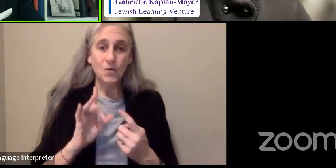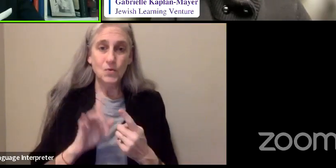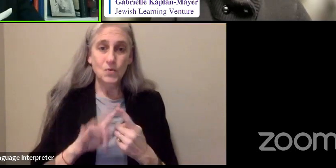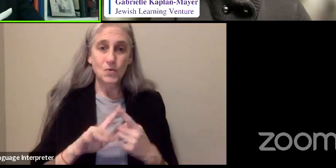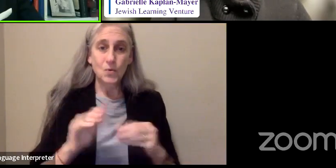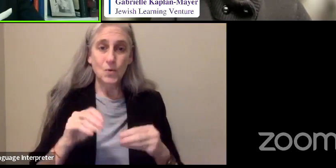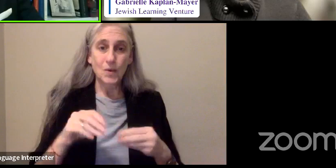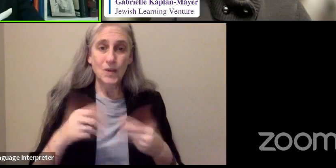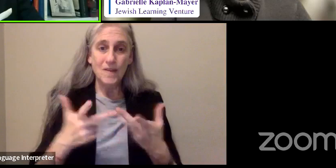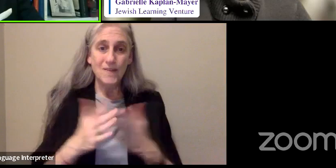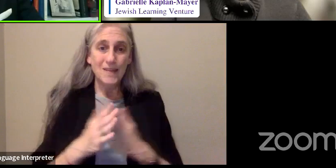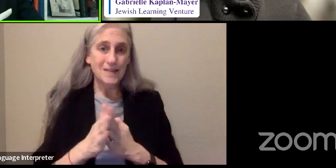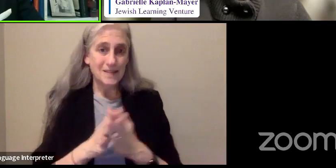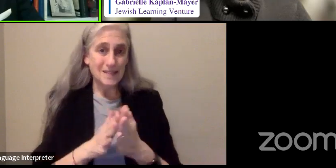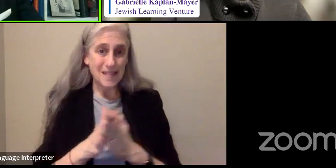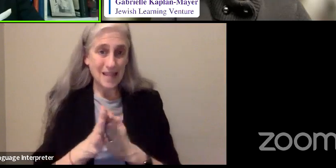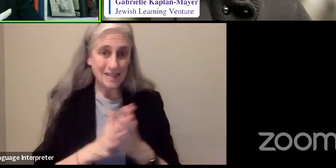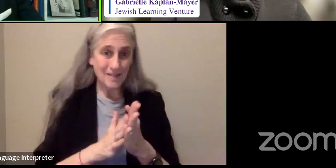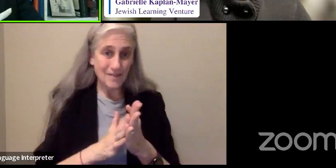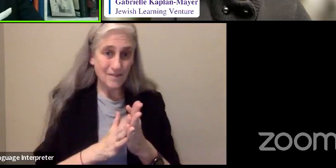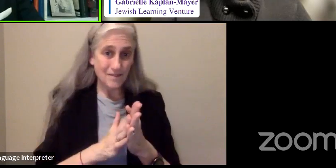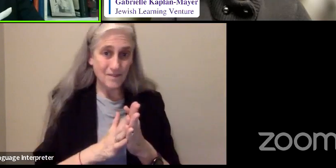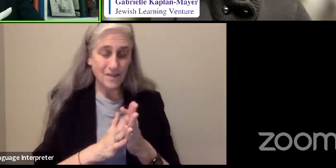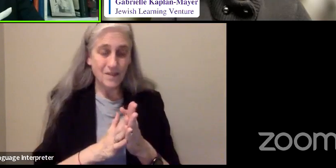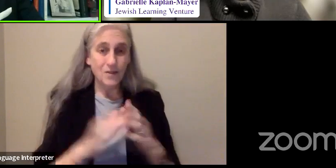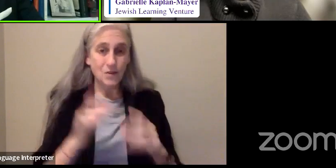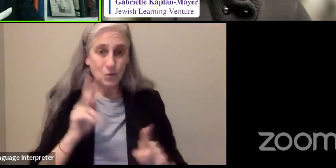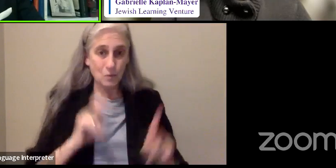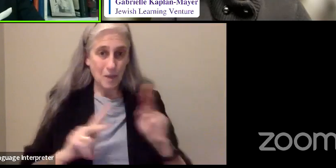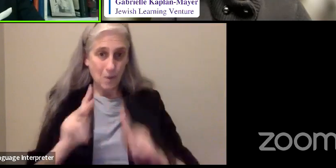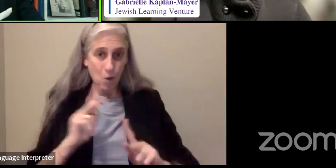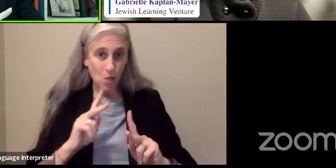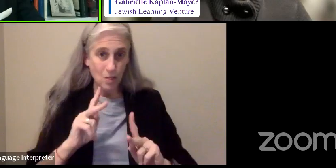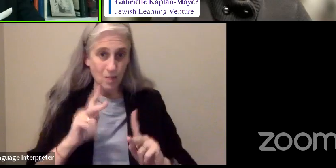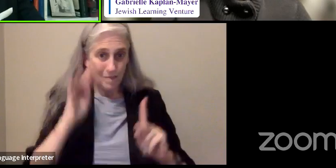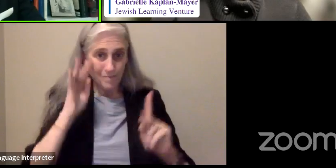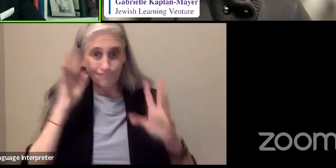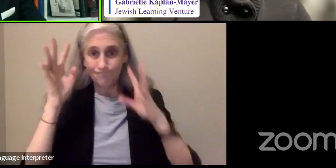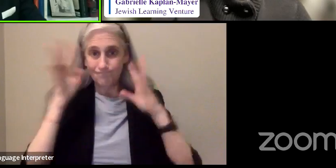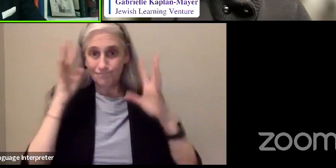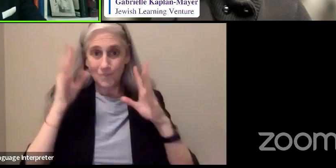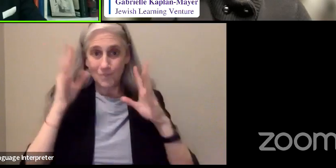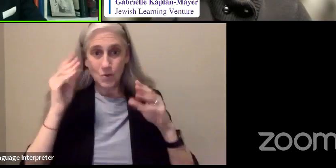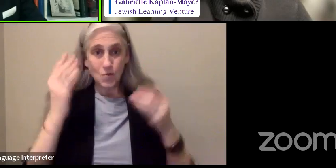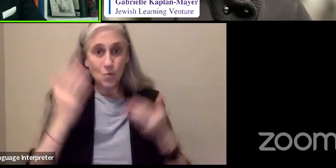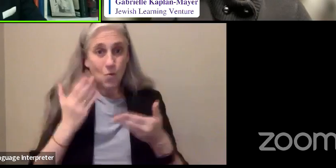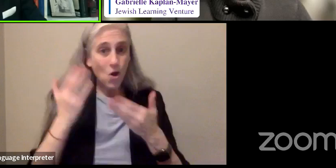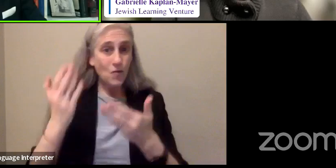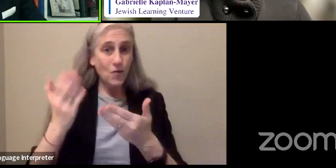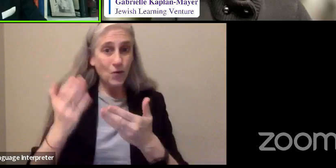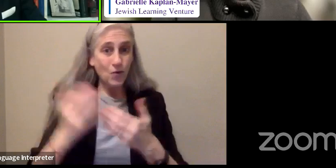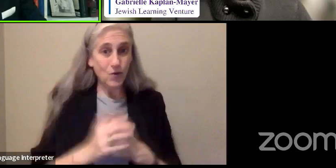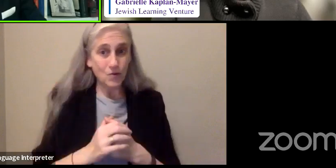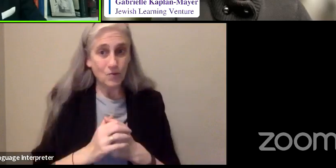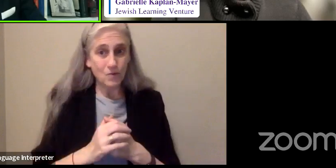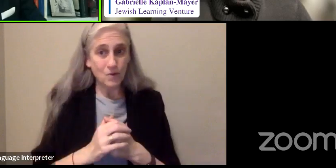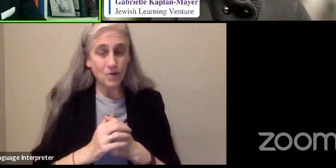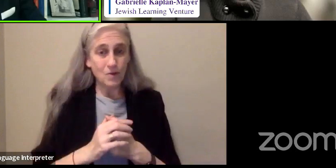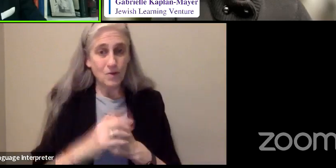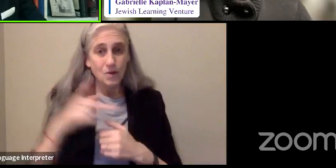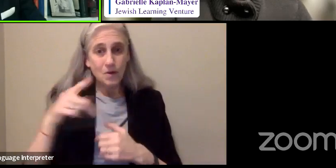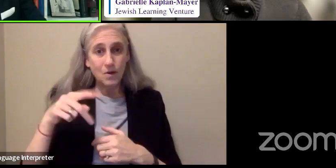brilliant minds of this generation, to offer the prize